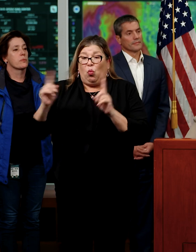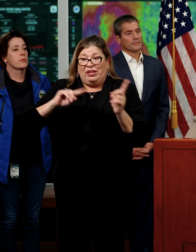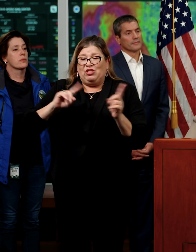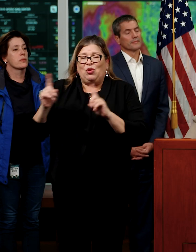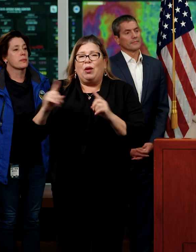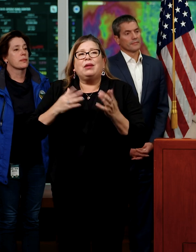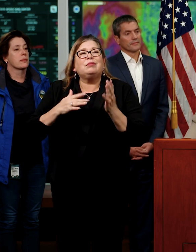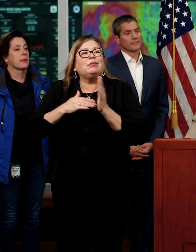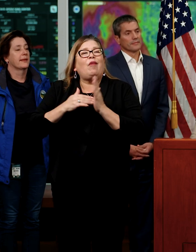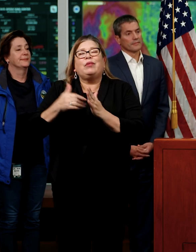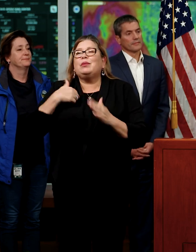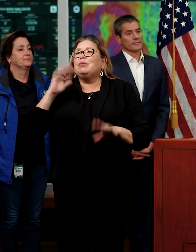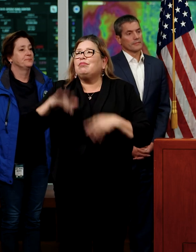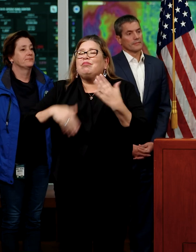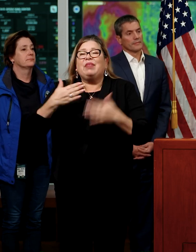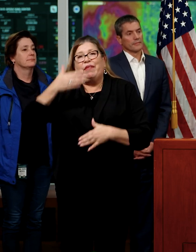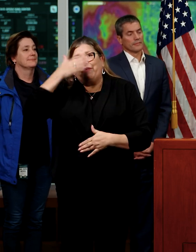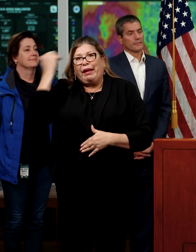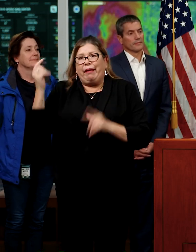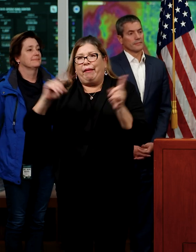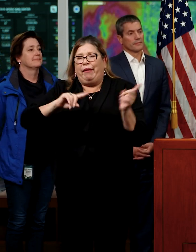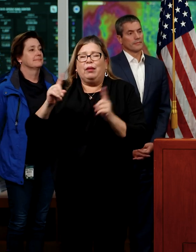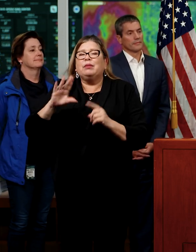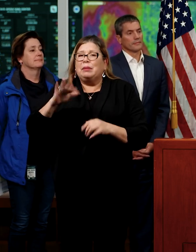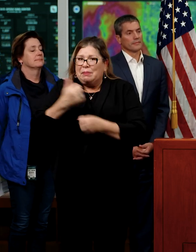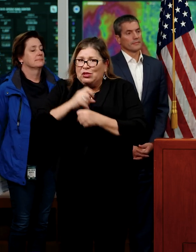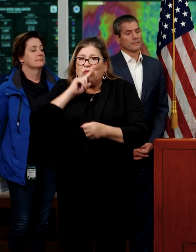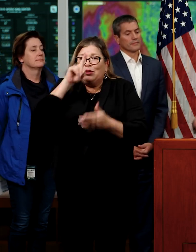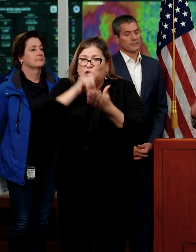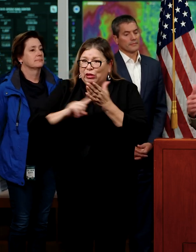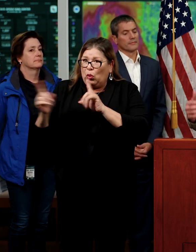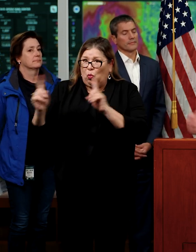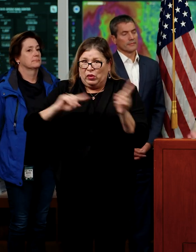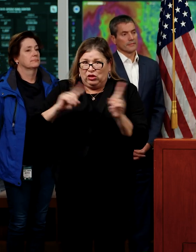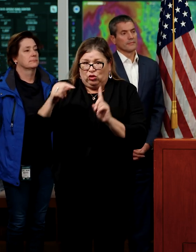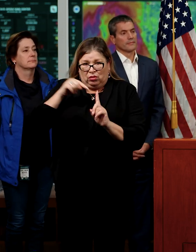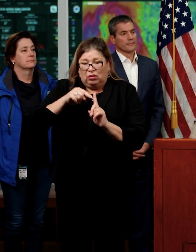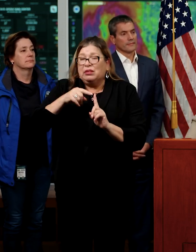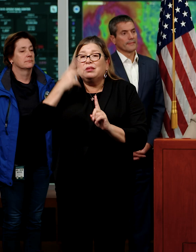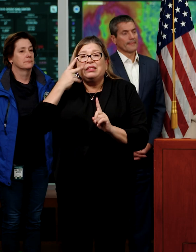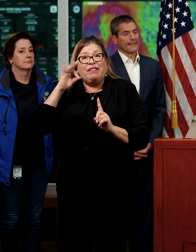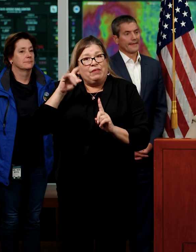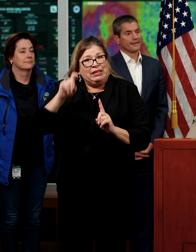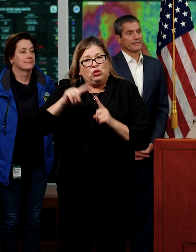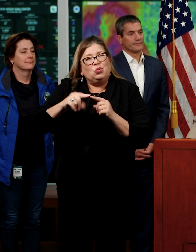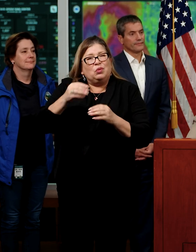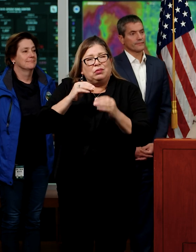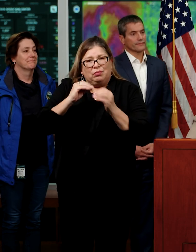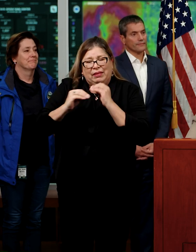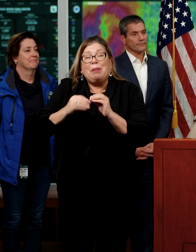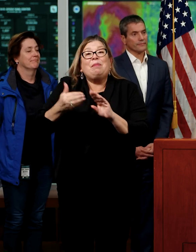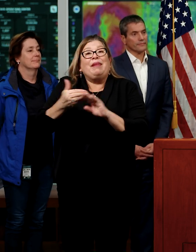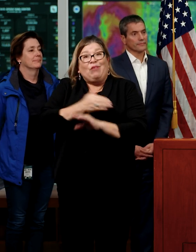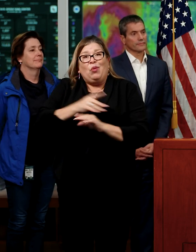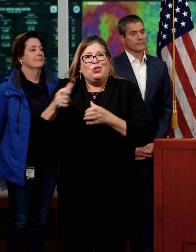overlooked, and so it's important to check those and make sure they're in good condition before you're in the storm. And I just remind you of the requirement